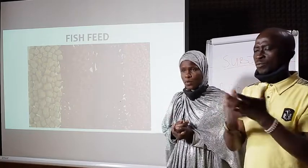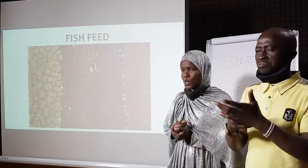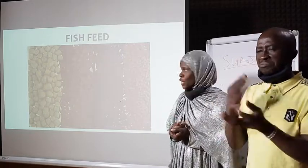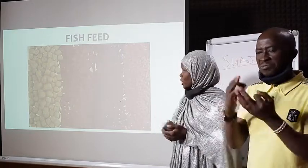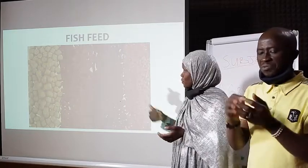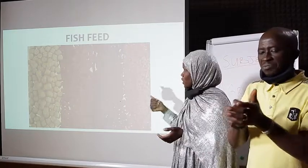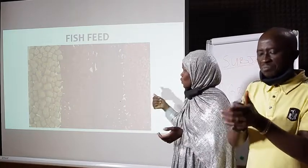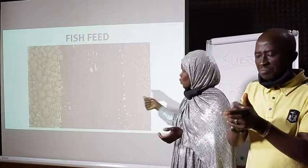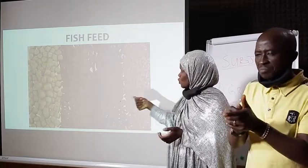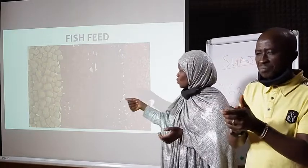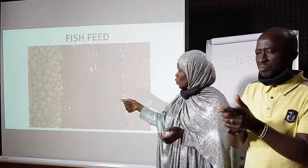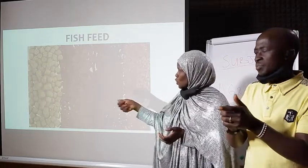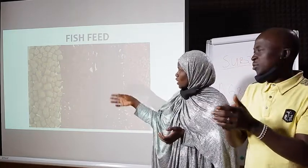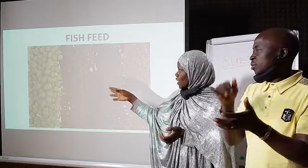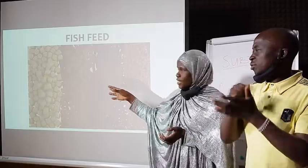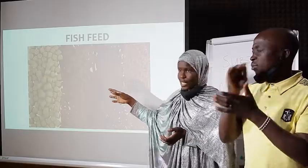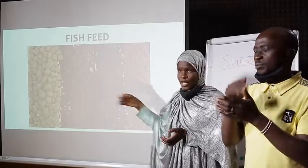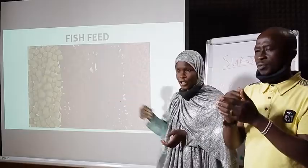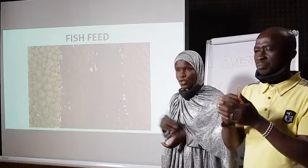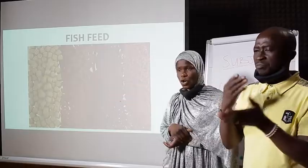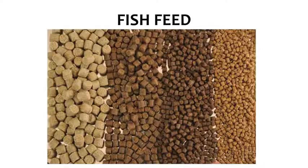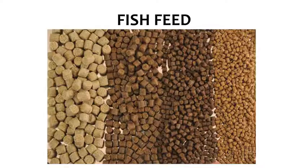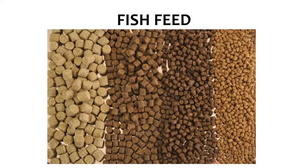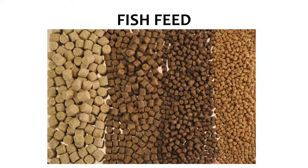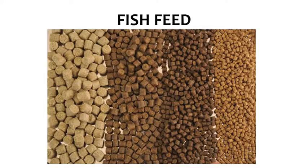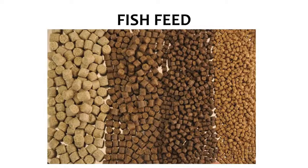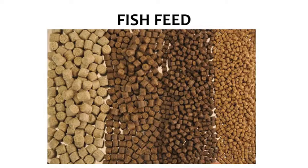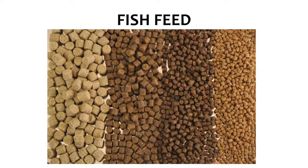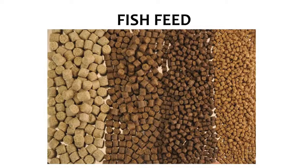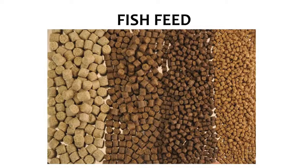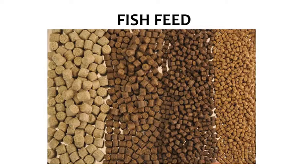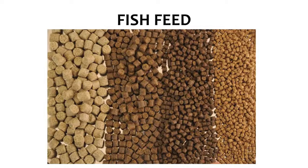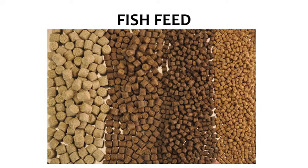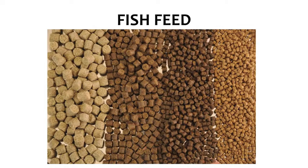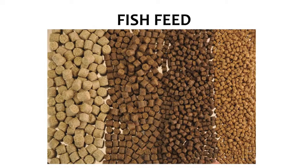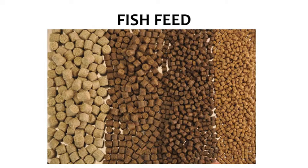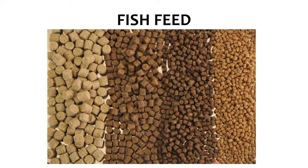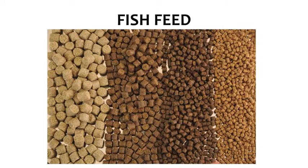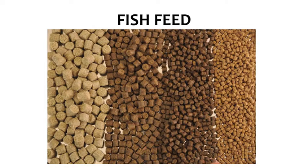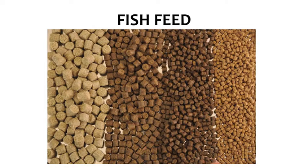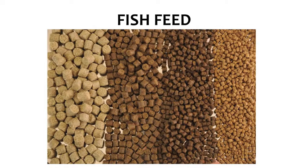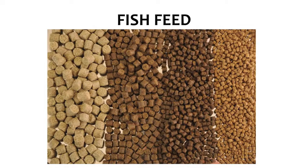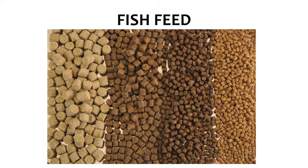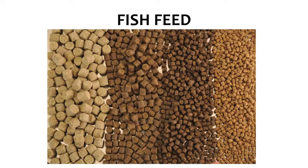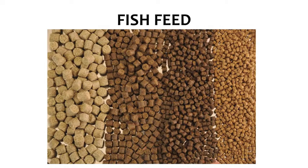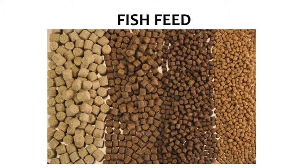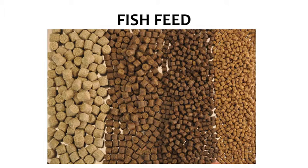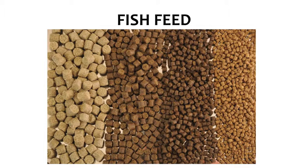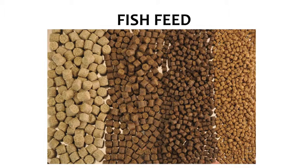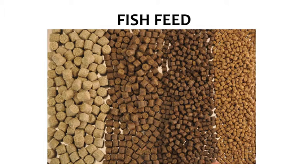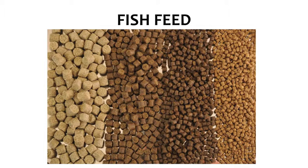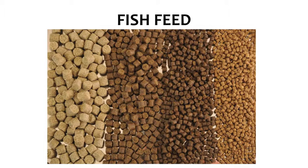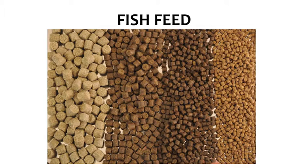for example the feed is going to be what lighter in color and when you use wheat is going to be what darker in